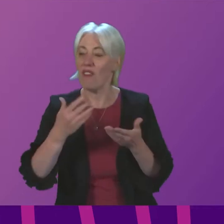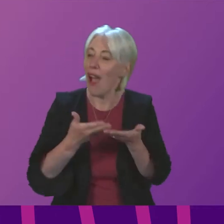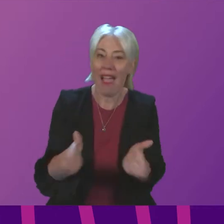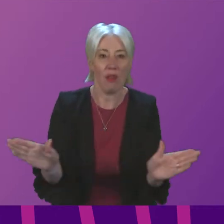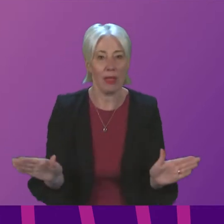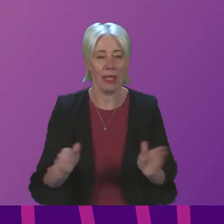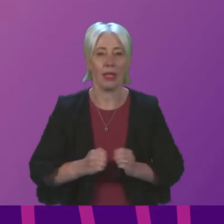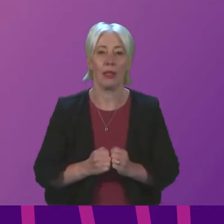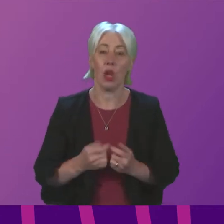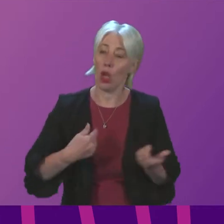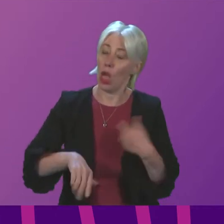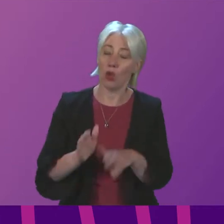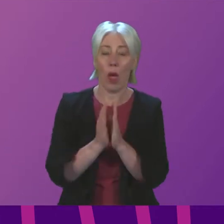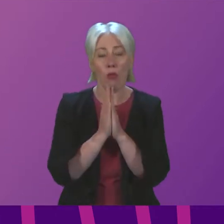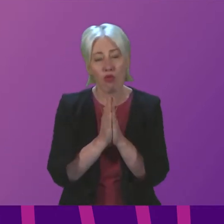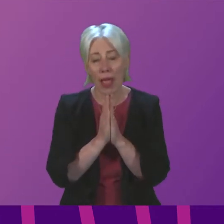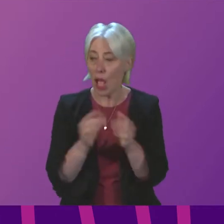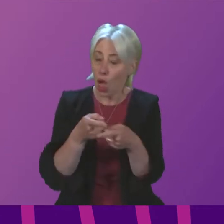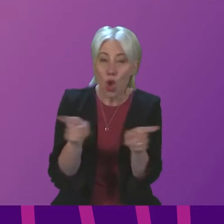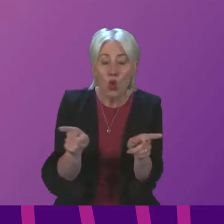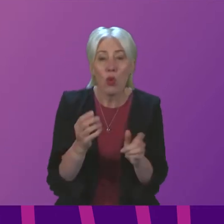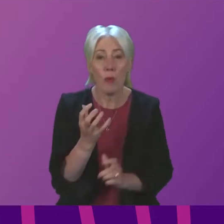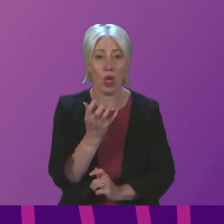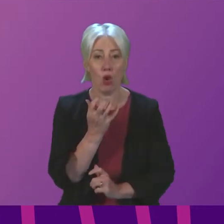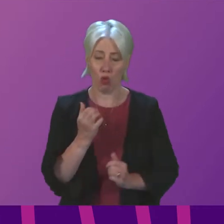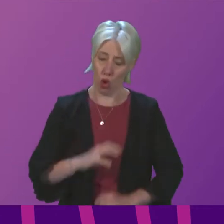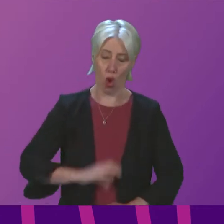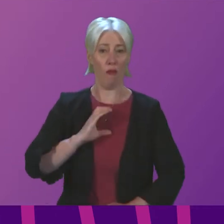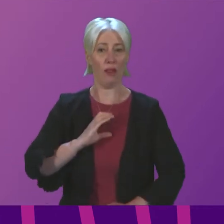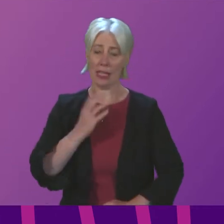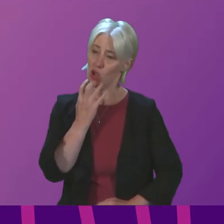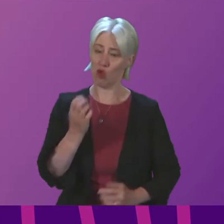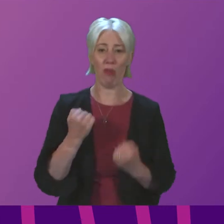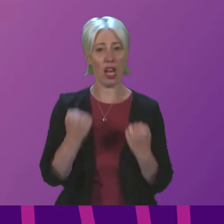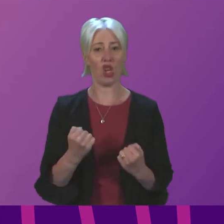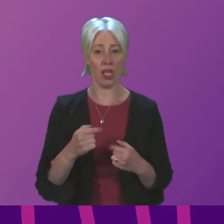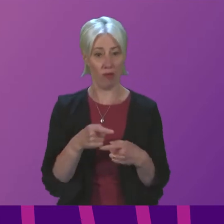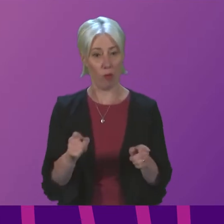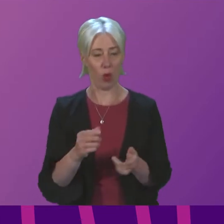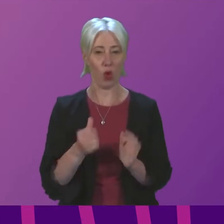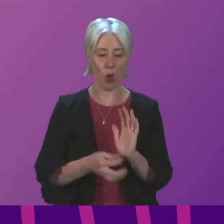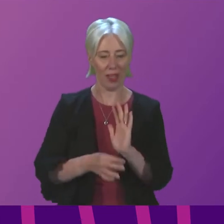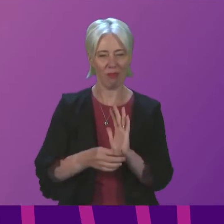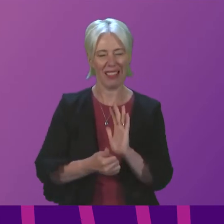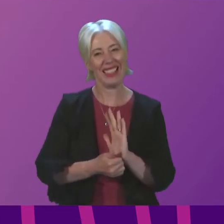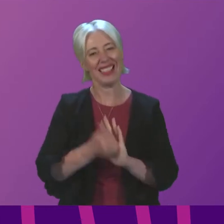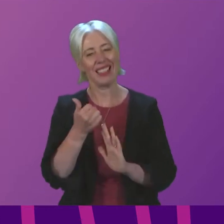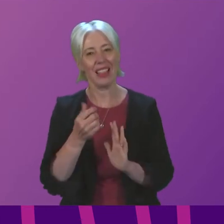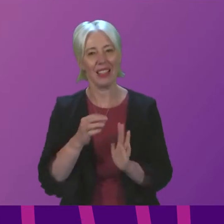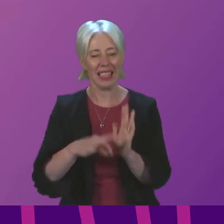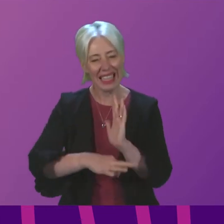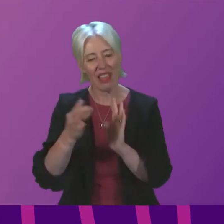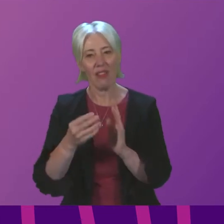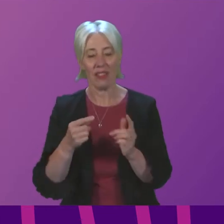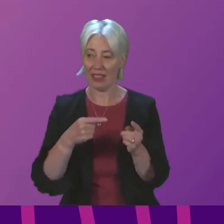pray then that you will be confident and courageous this week in bringing forth your gifts and accepting the gifts of others.